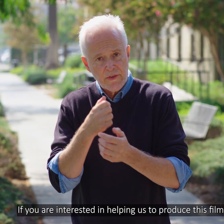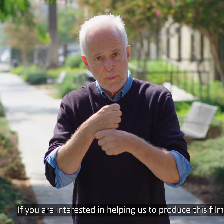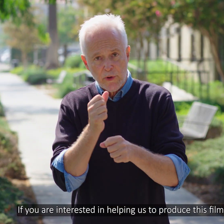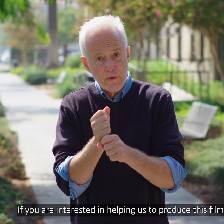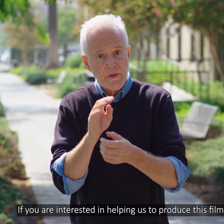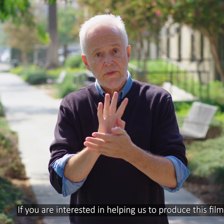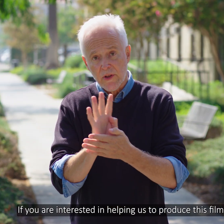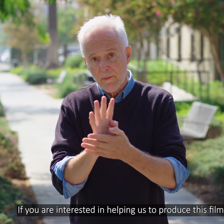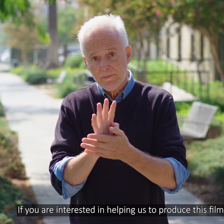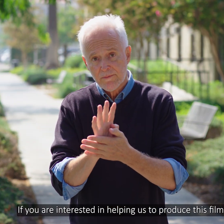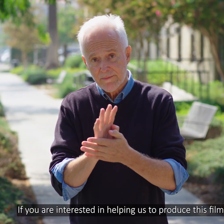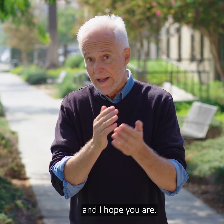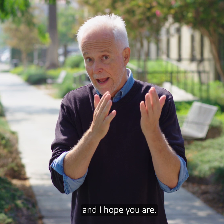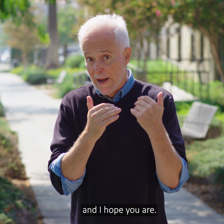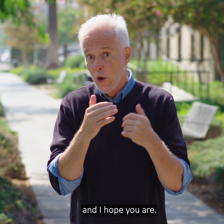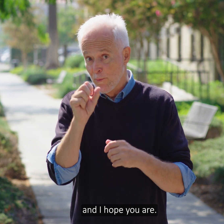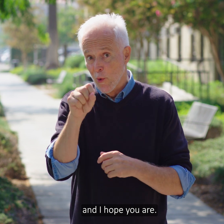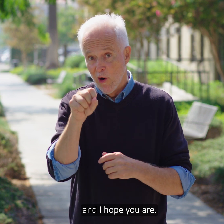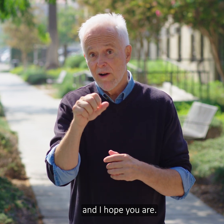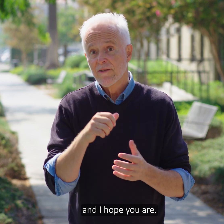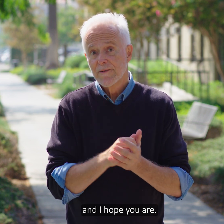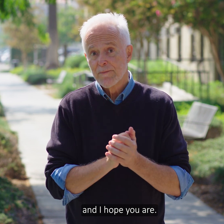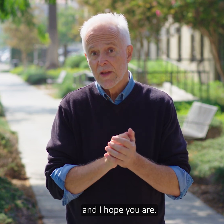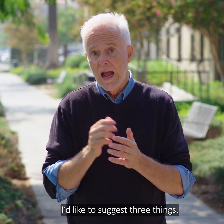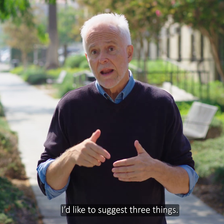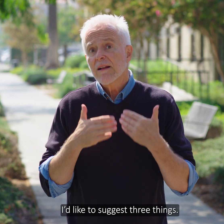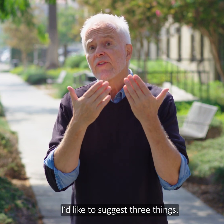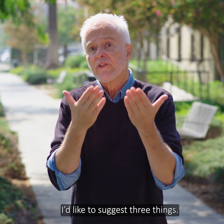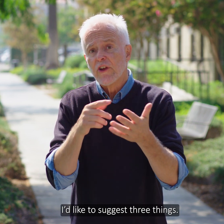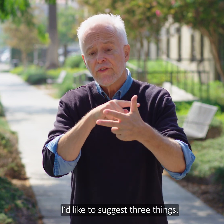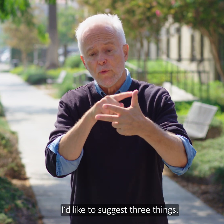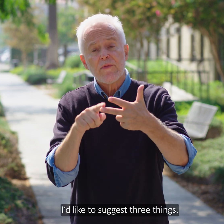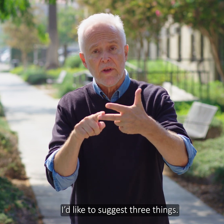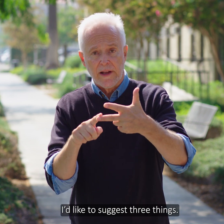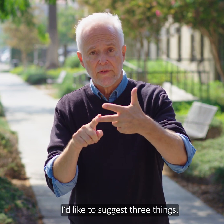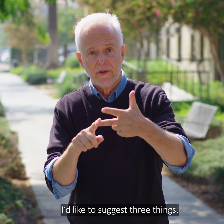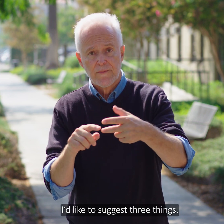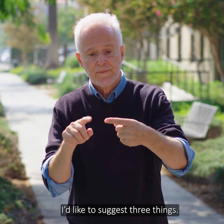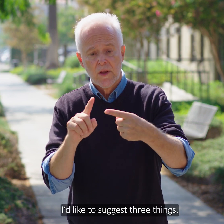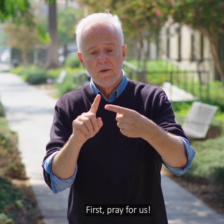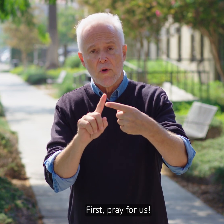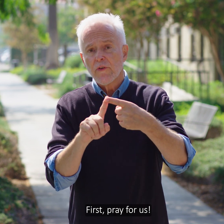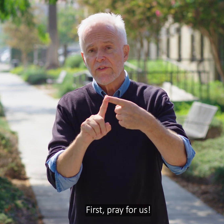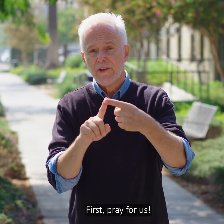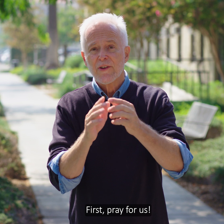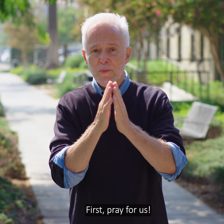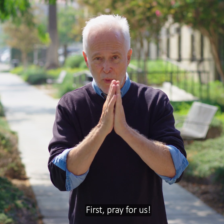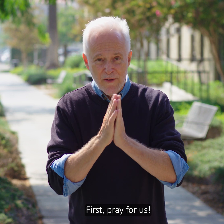to produce this film, and I hope you are, I'd like to suggest three things. First, pray